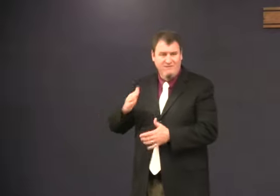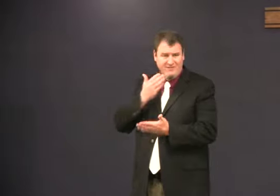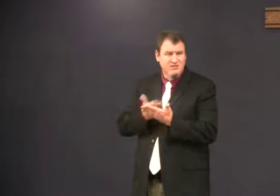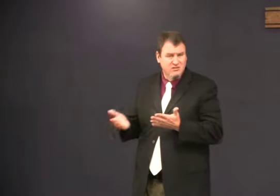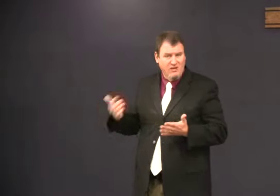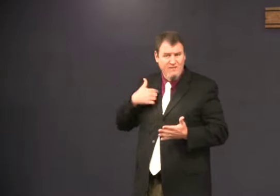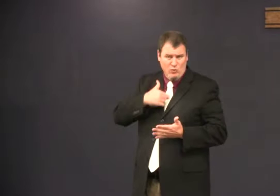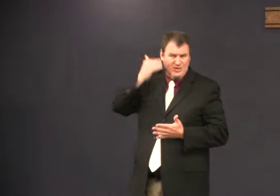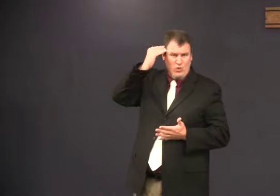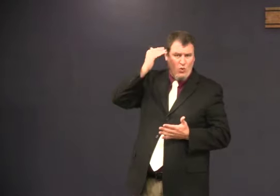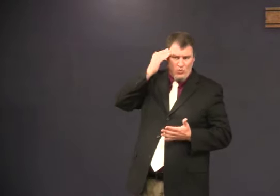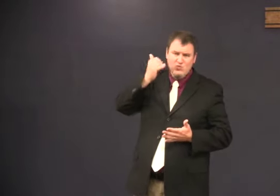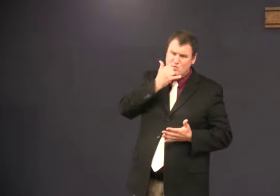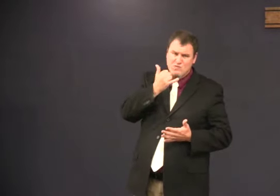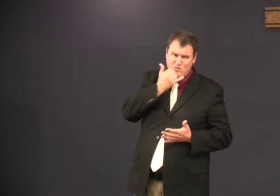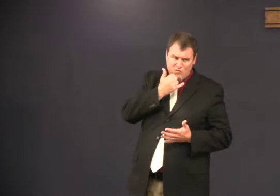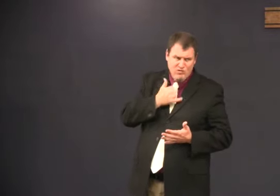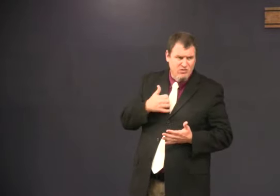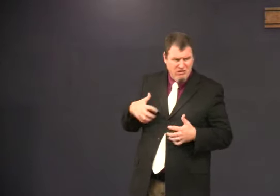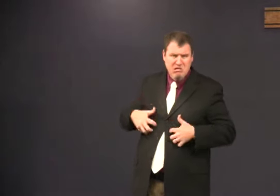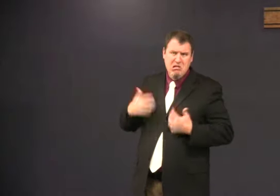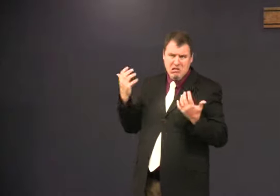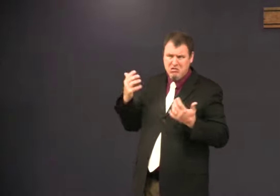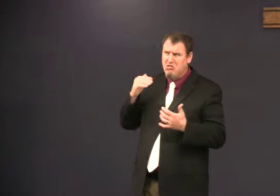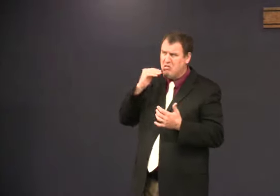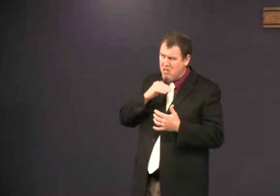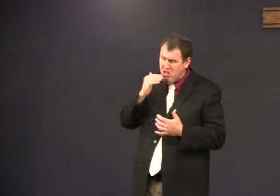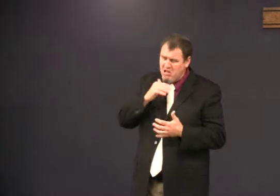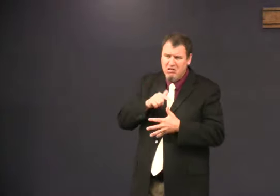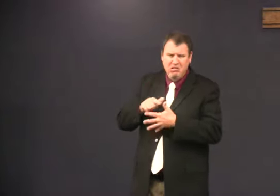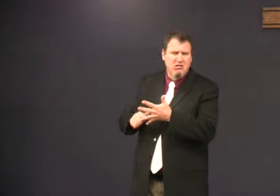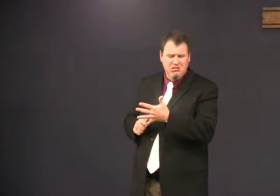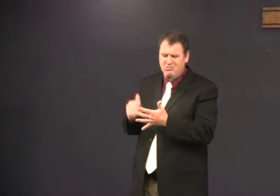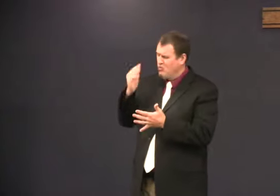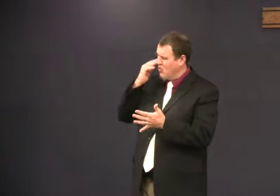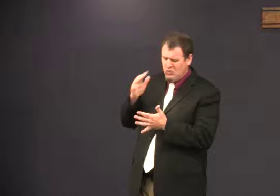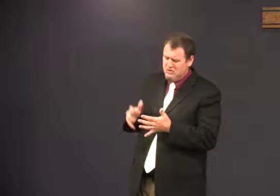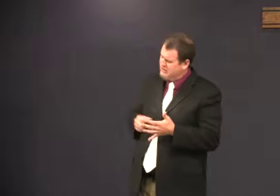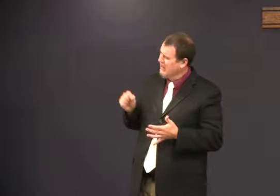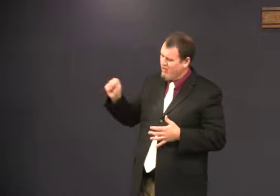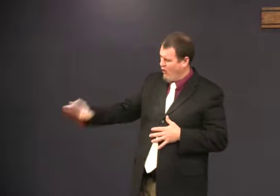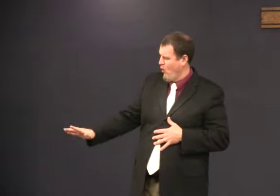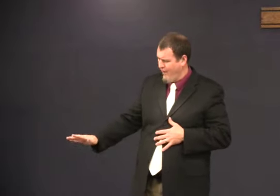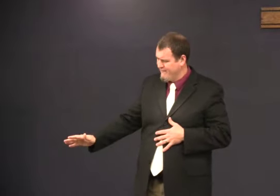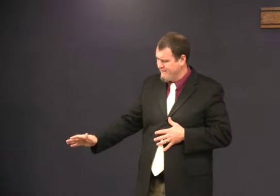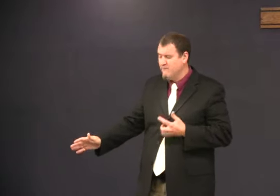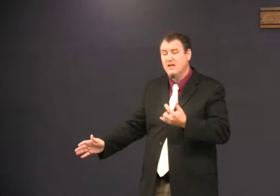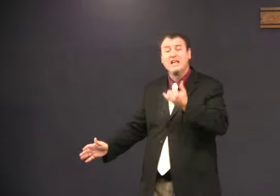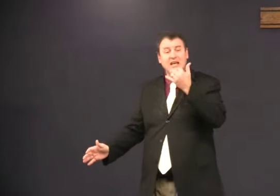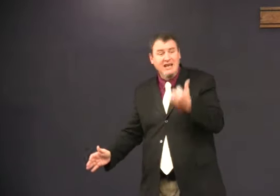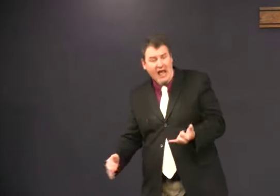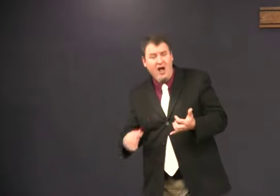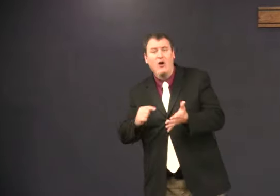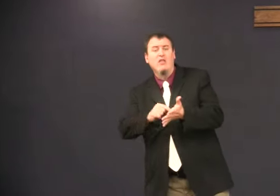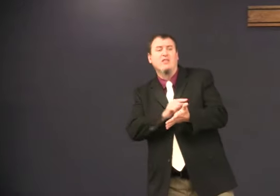we're going to put off the bad things the things we know are wrong anger lying etc we know that's wrong now